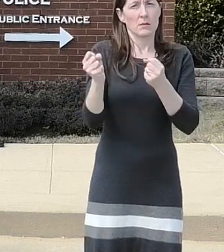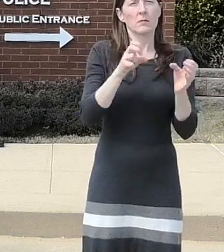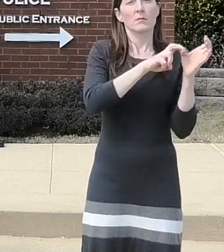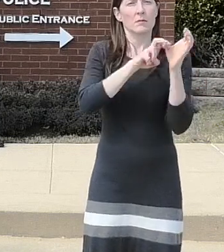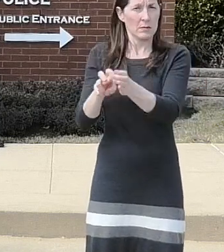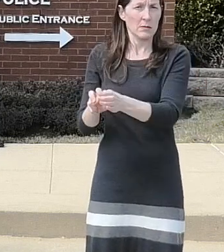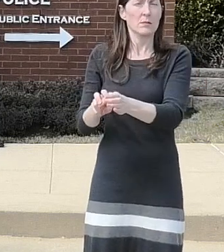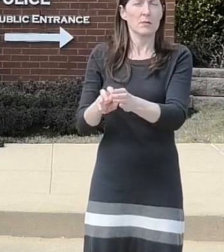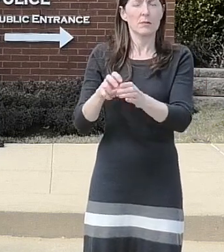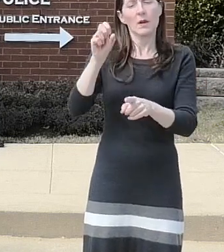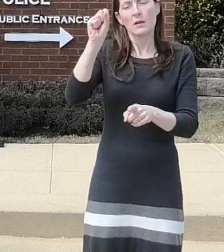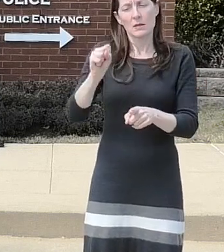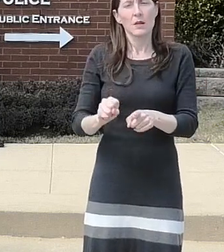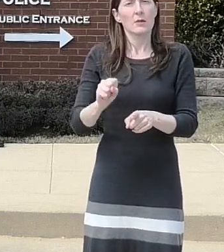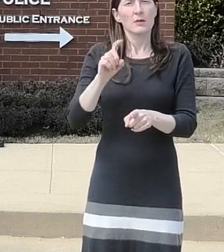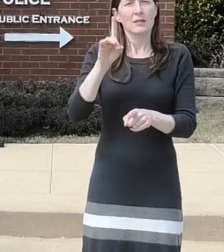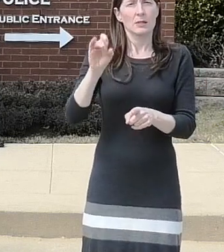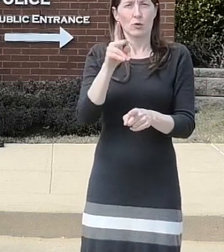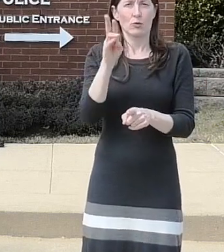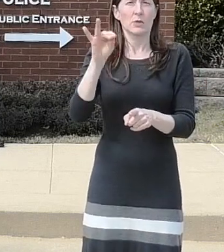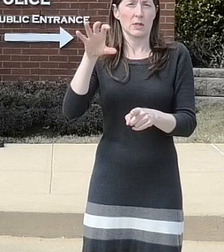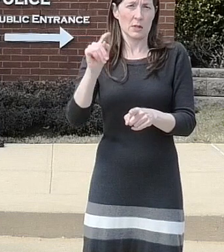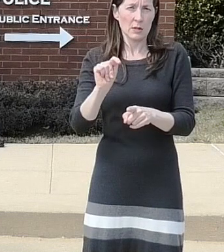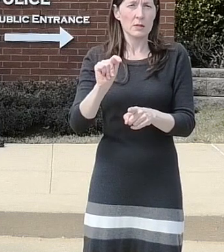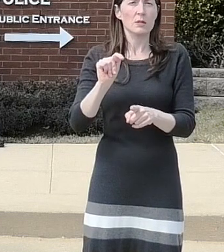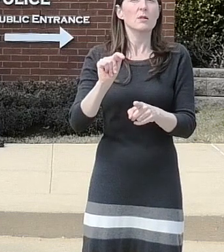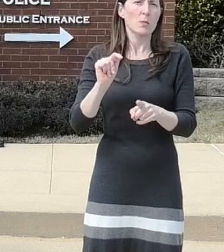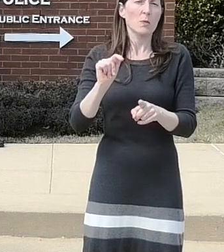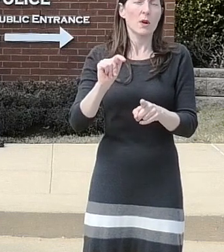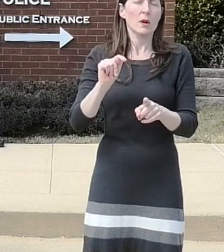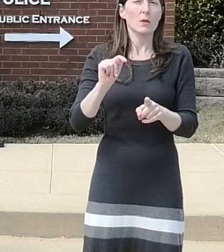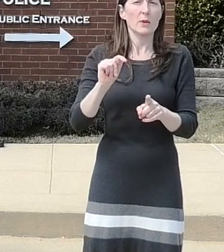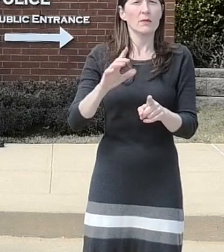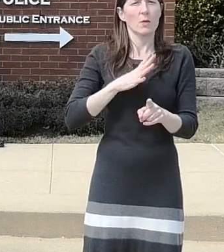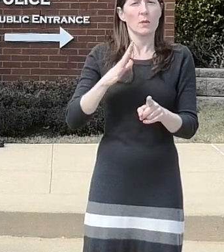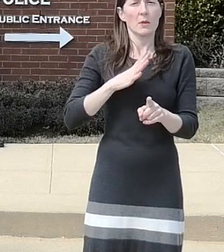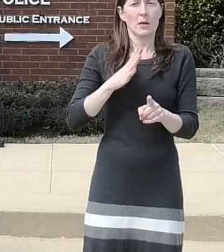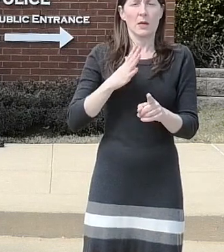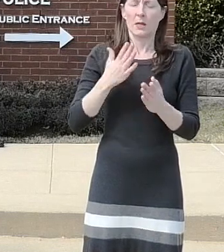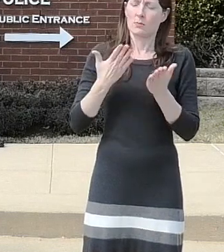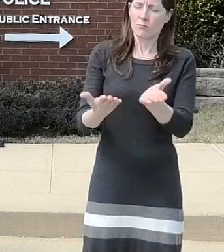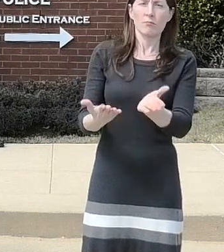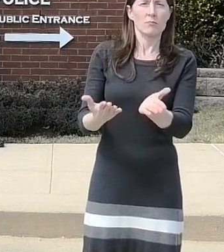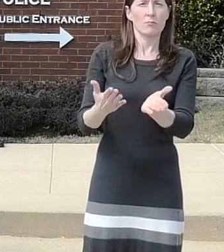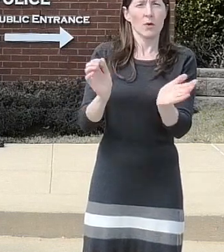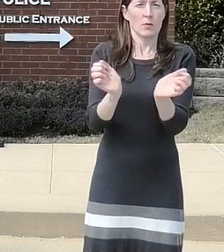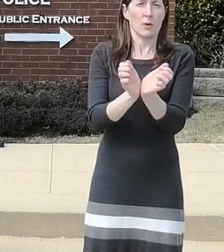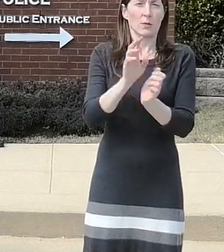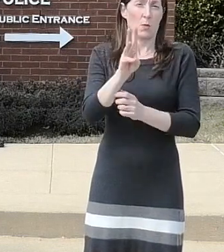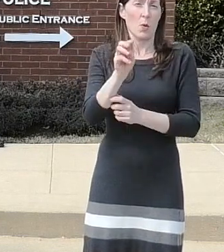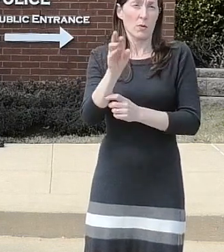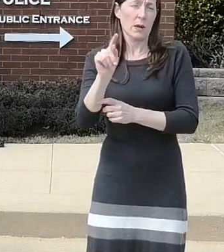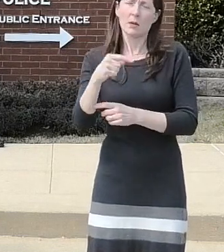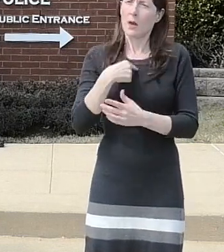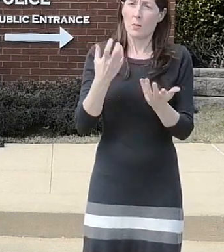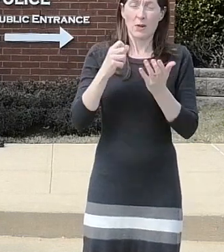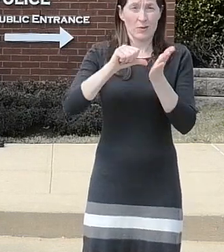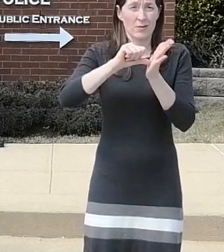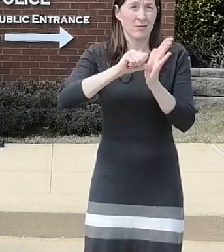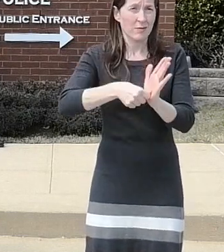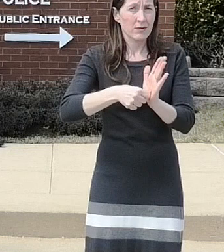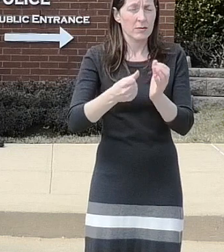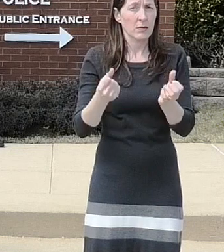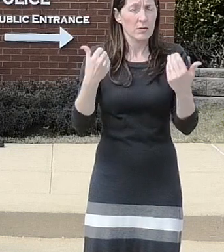howard county central booking in jessup where he was served with arrest warrants i do want to point out the significant dangers that crawford placed on the